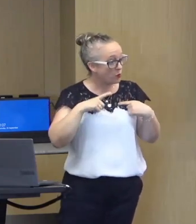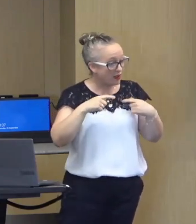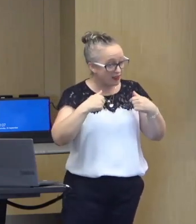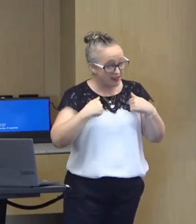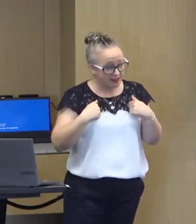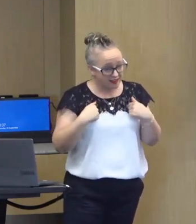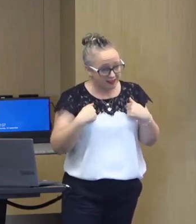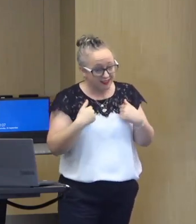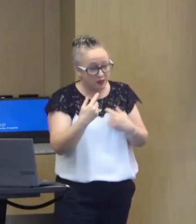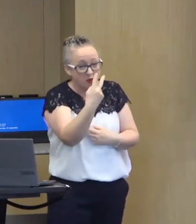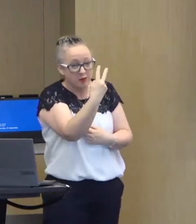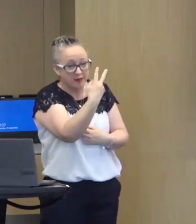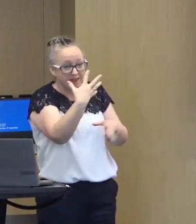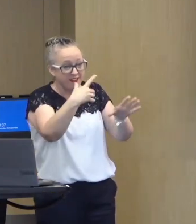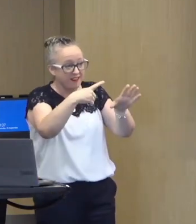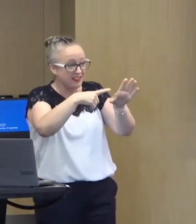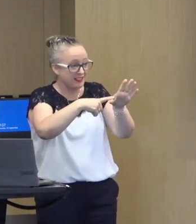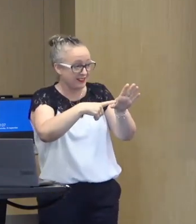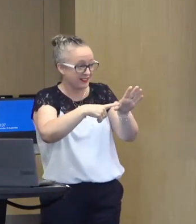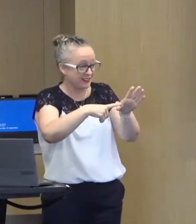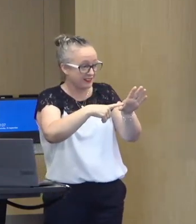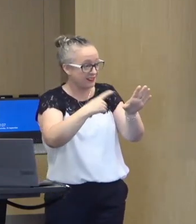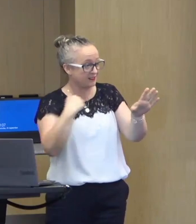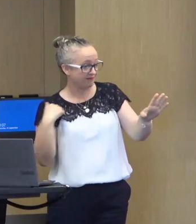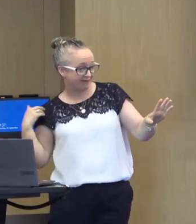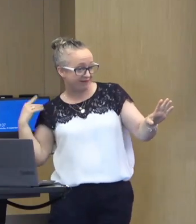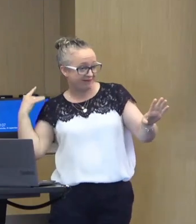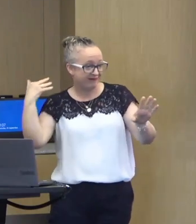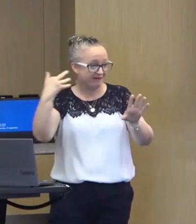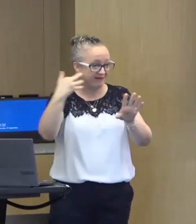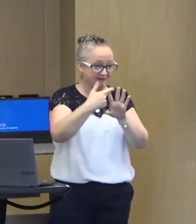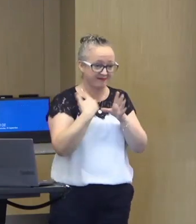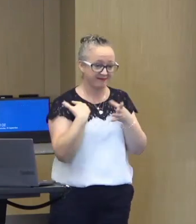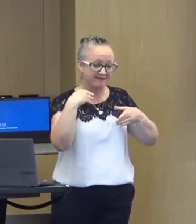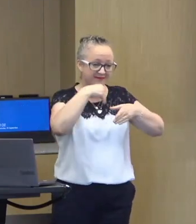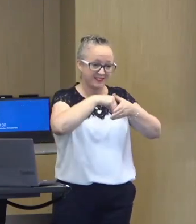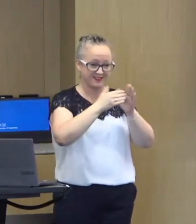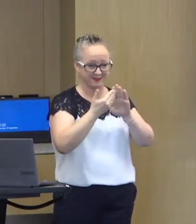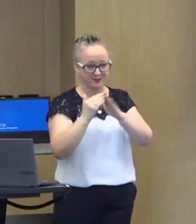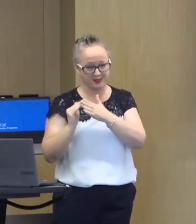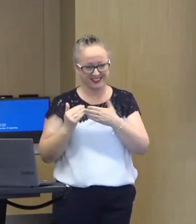community members. For 25 years, years, I've been involved in this community.